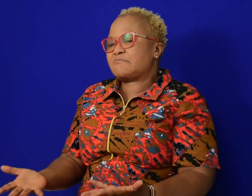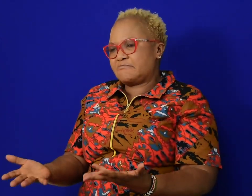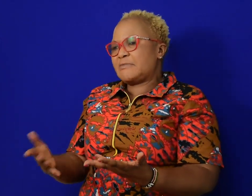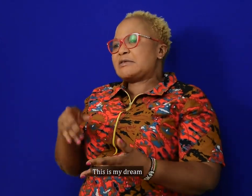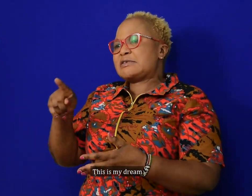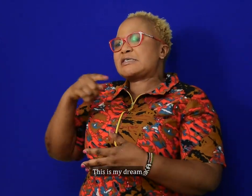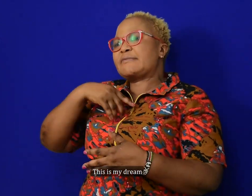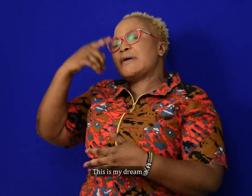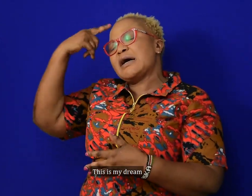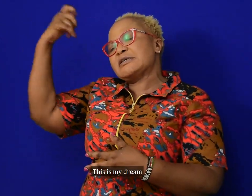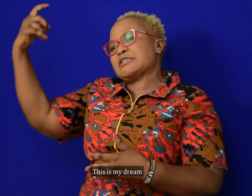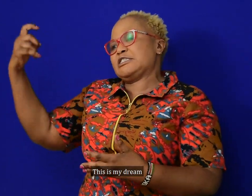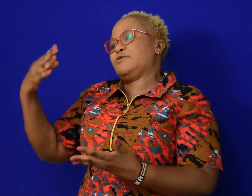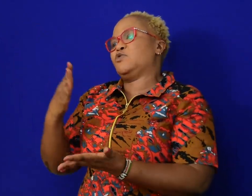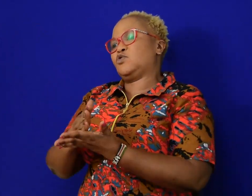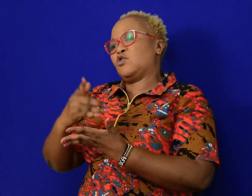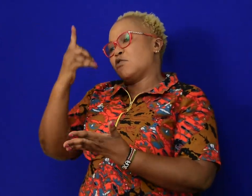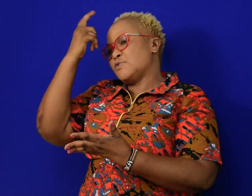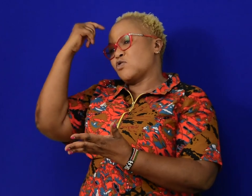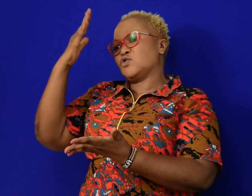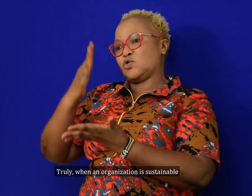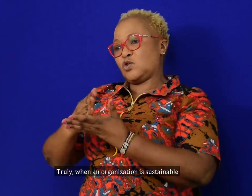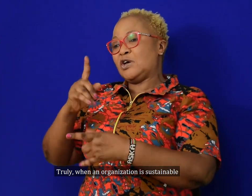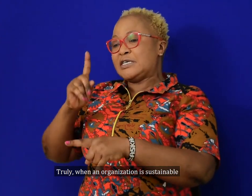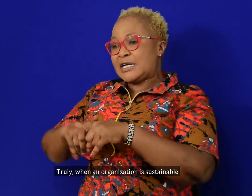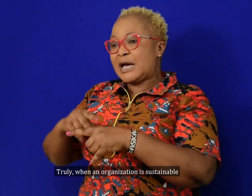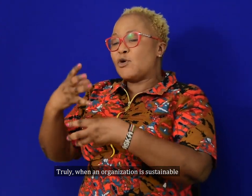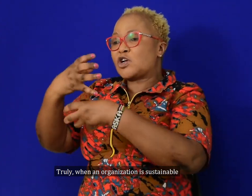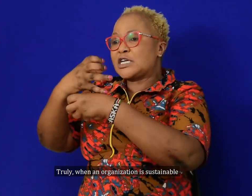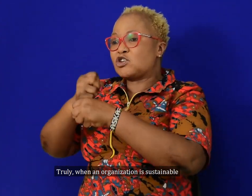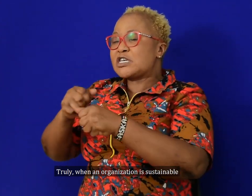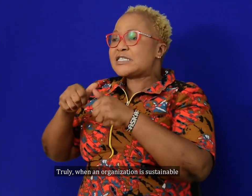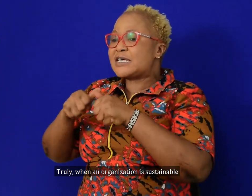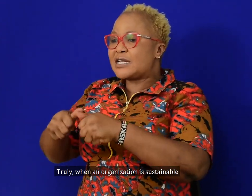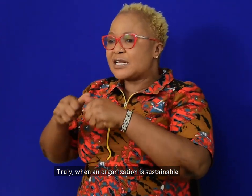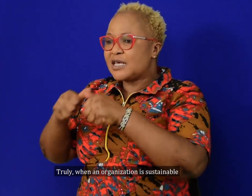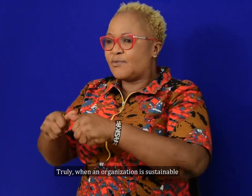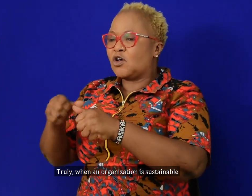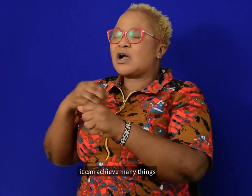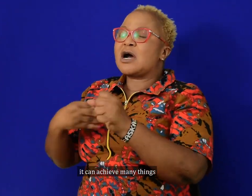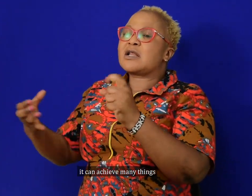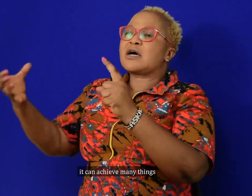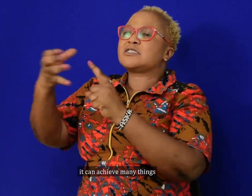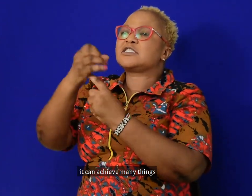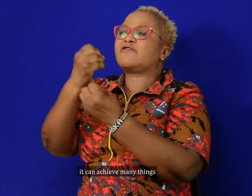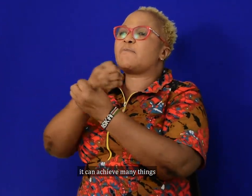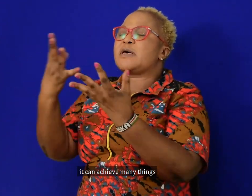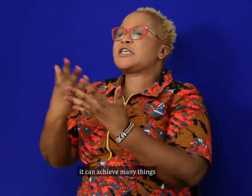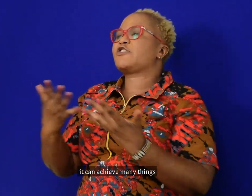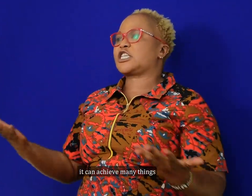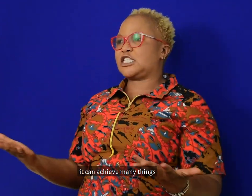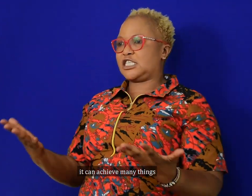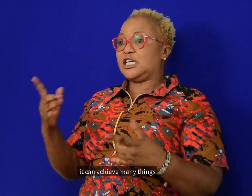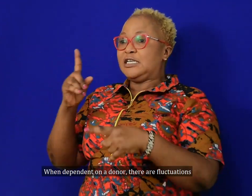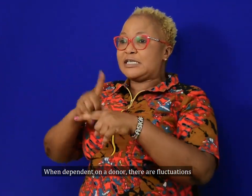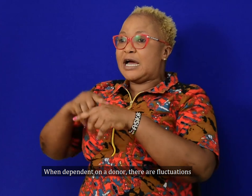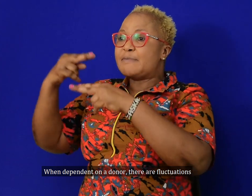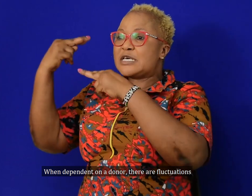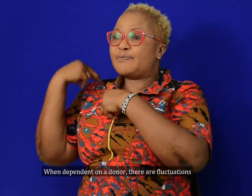This is my dream. Truly, when an organization is sustainable, it can achieve many things. When dependent